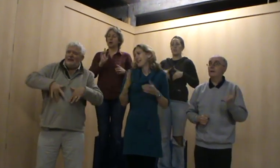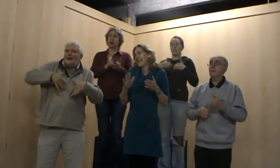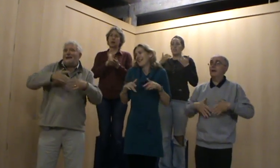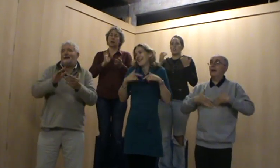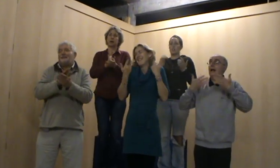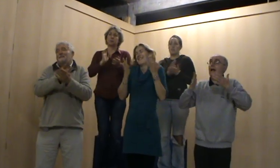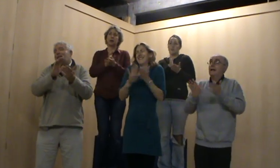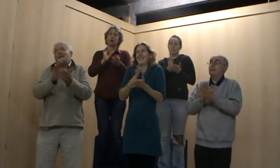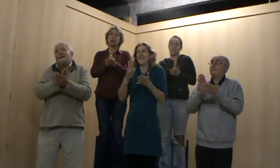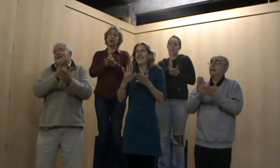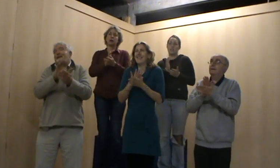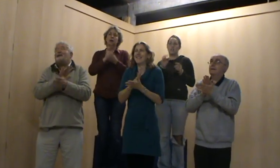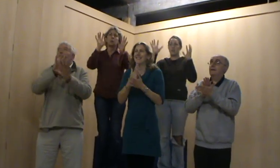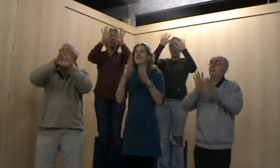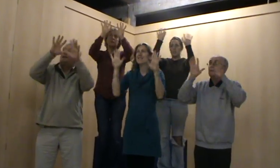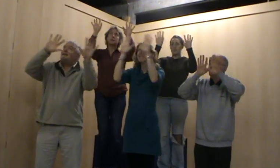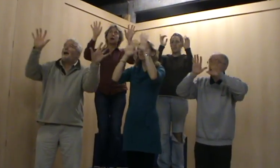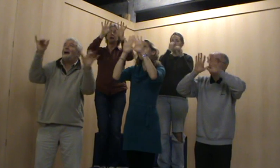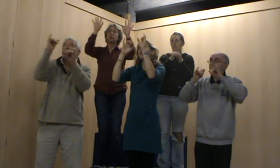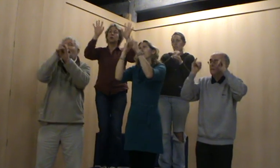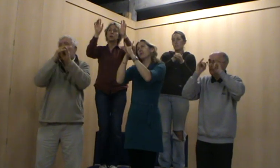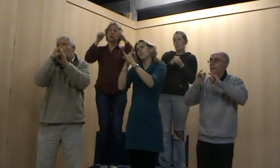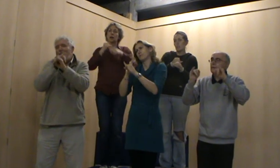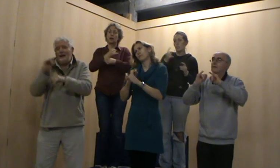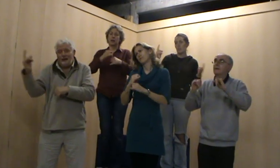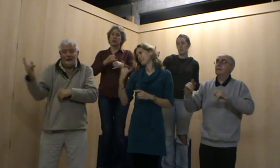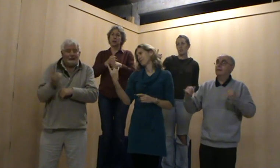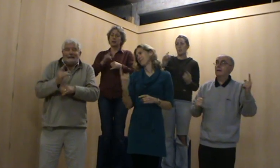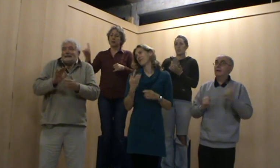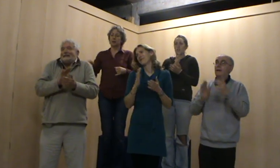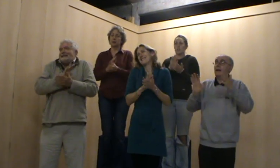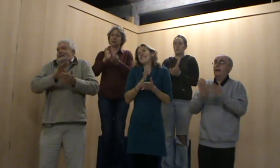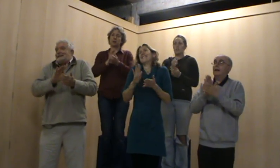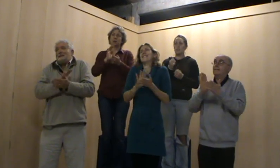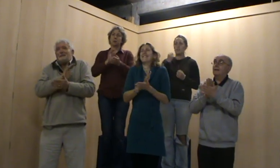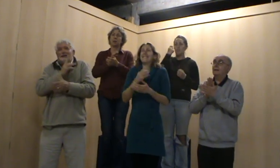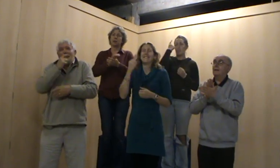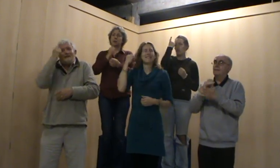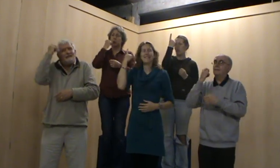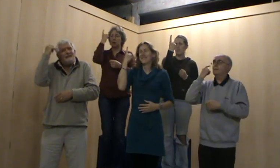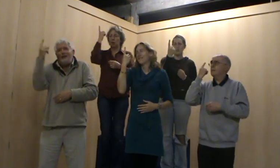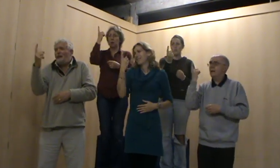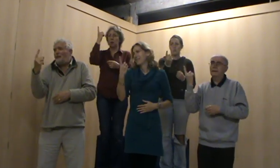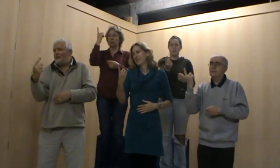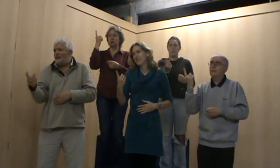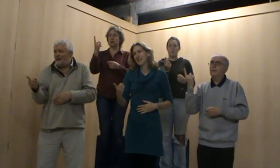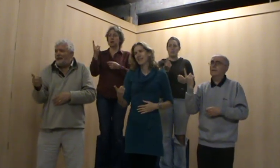happy when skies are gray. You'll never know, dear,